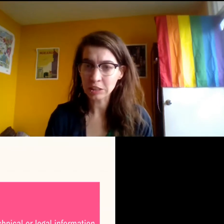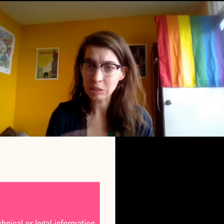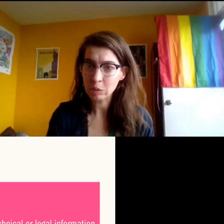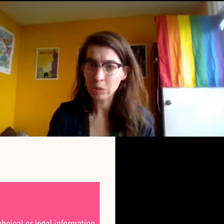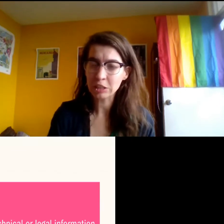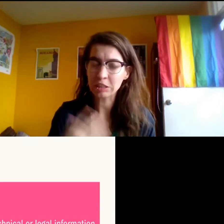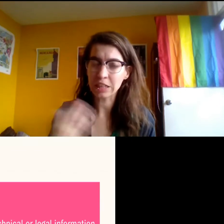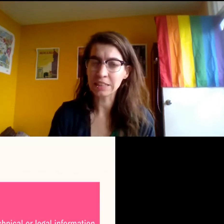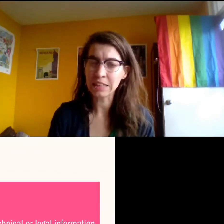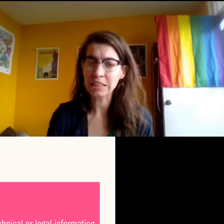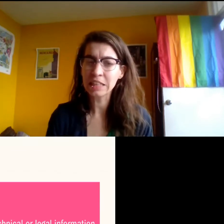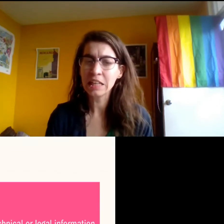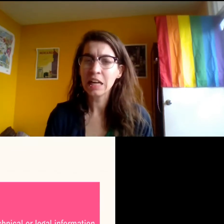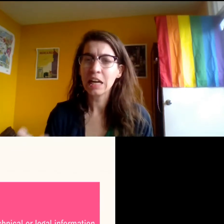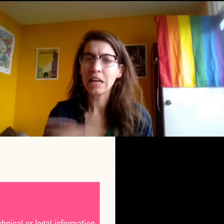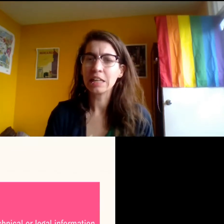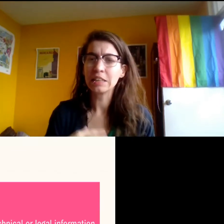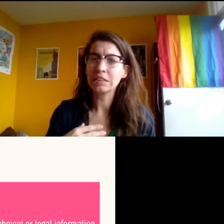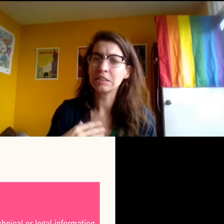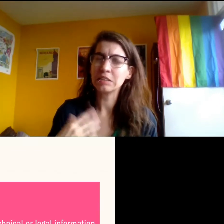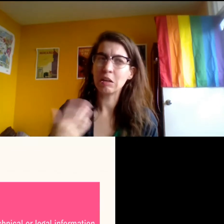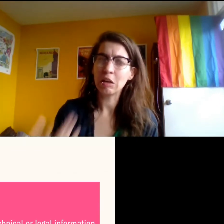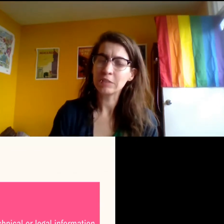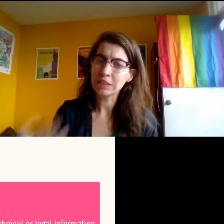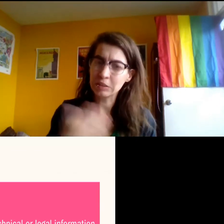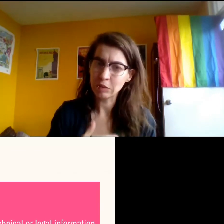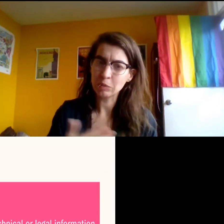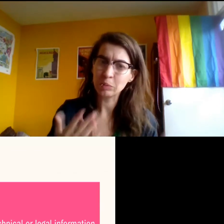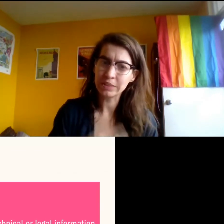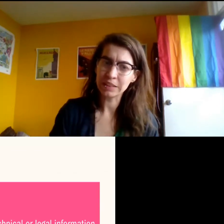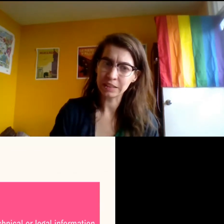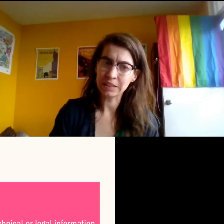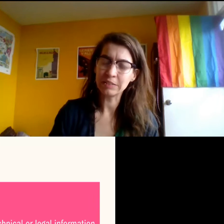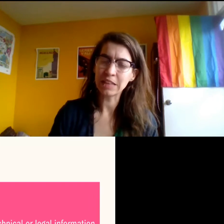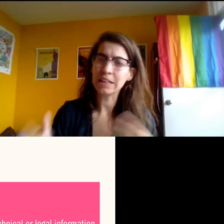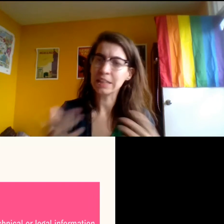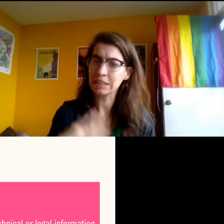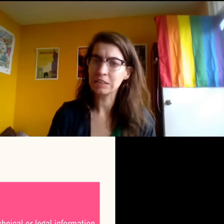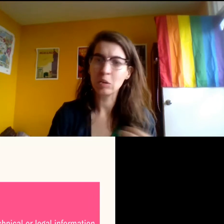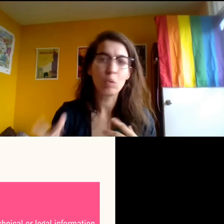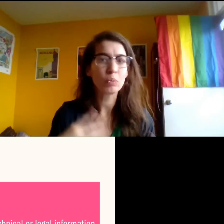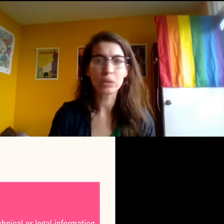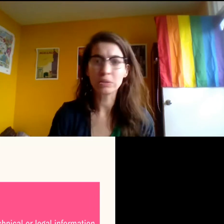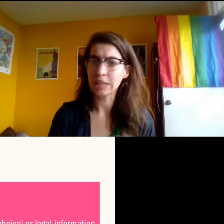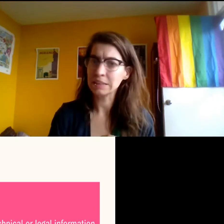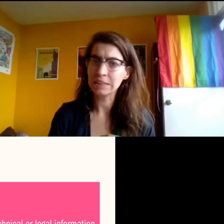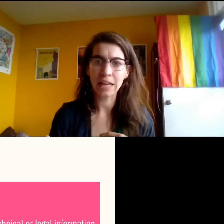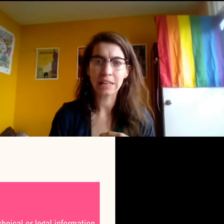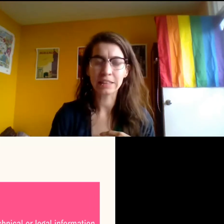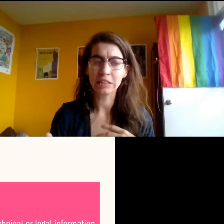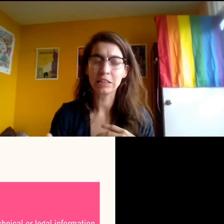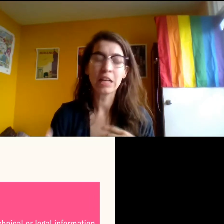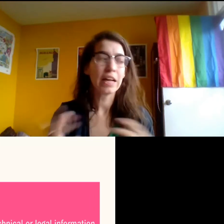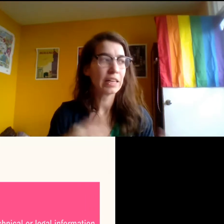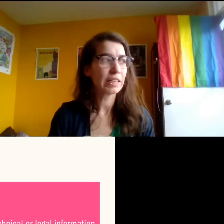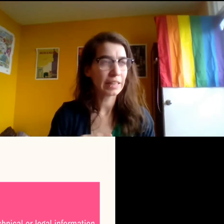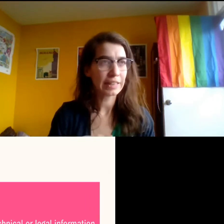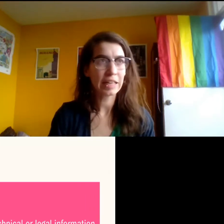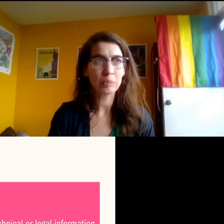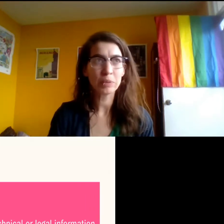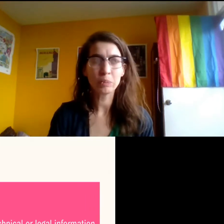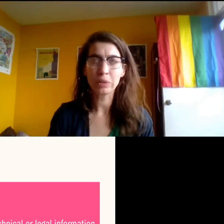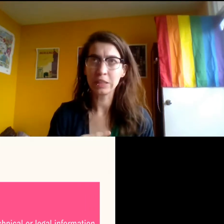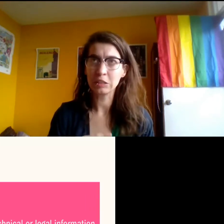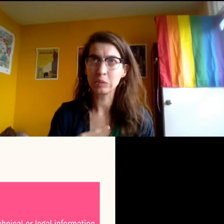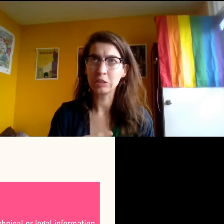polishing, which I think is obvious from the previous things I've said. It is a whole process that can, it